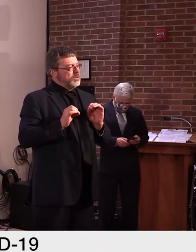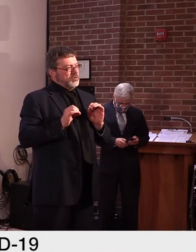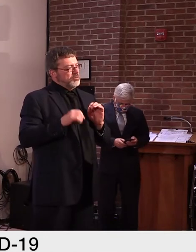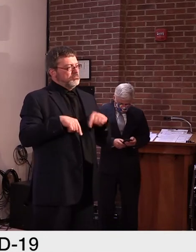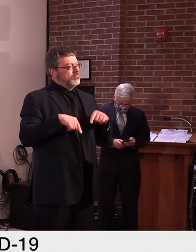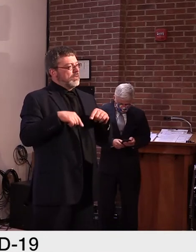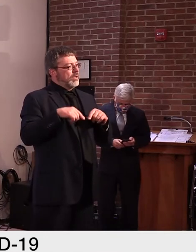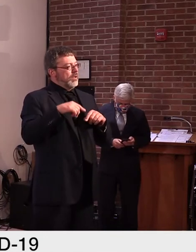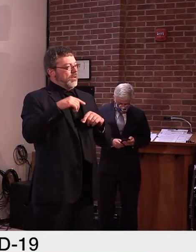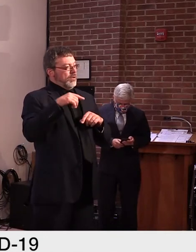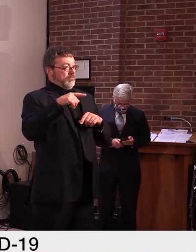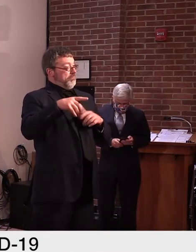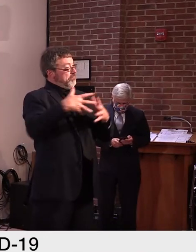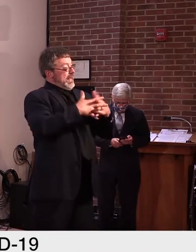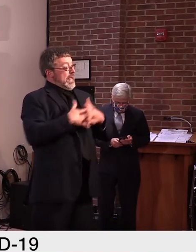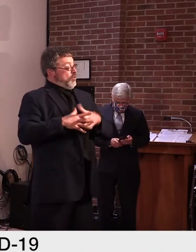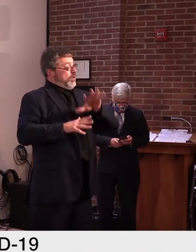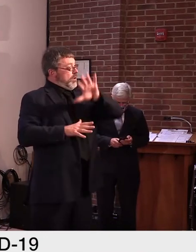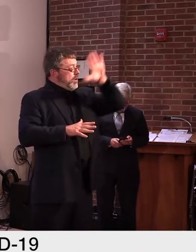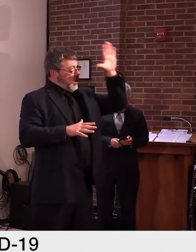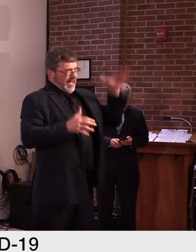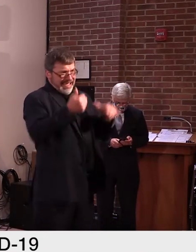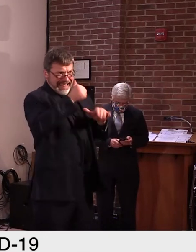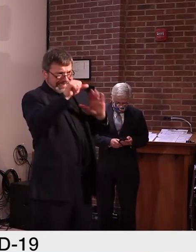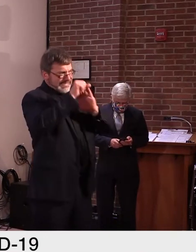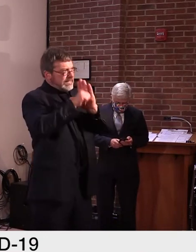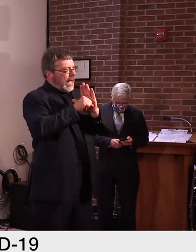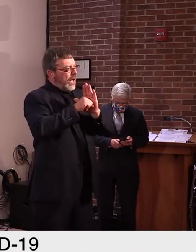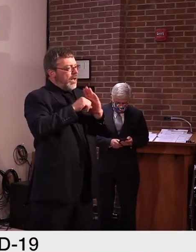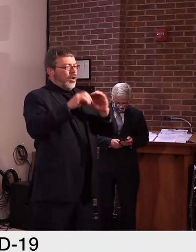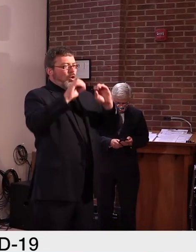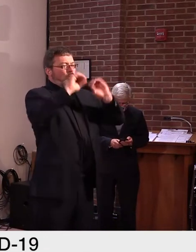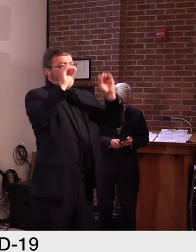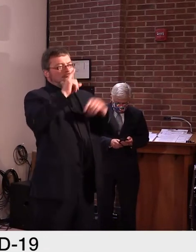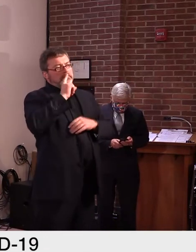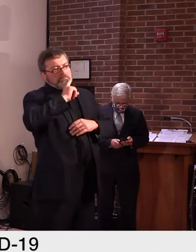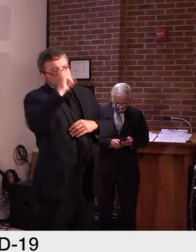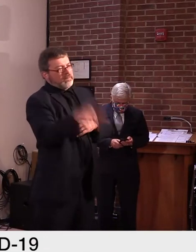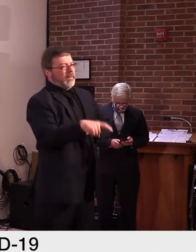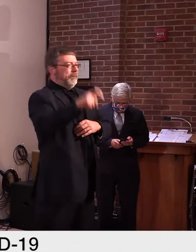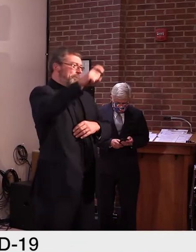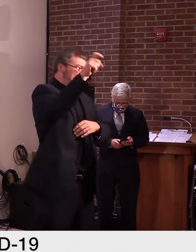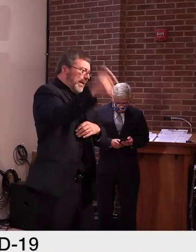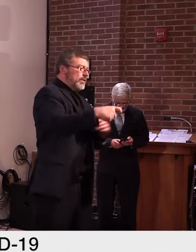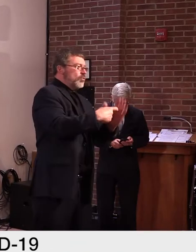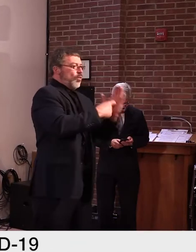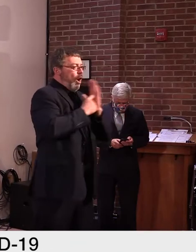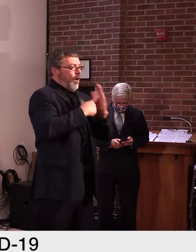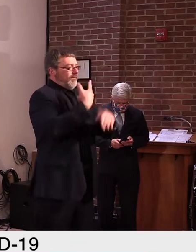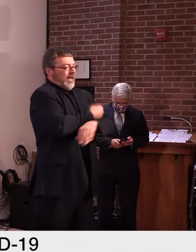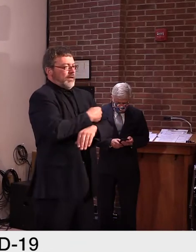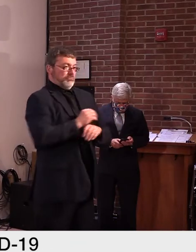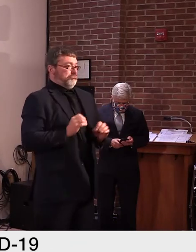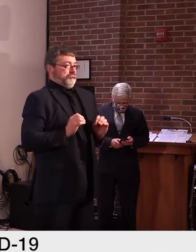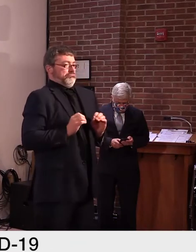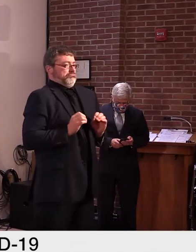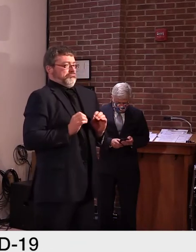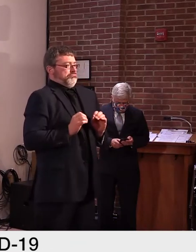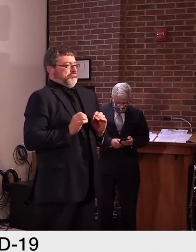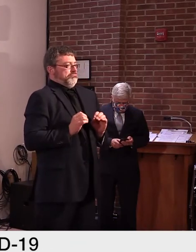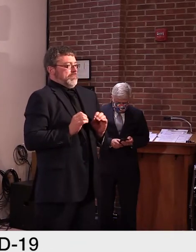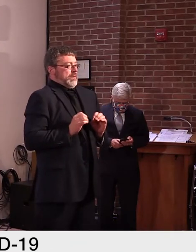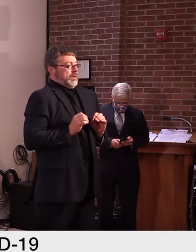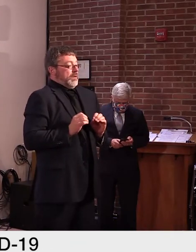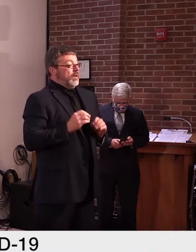nationally or in any state yet, certainly not in Vermont, has been entertained. Though people are concerned about,